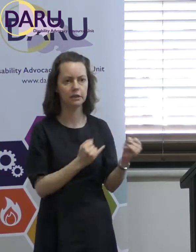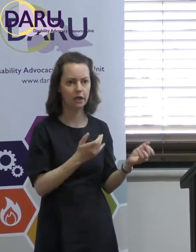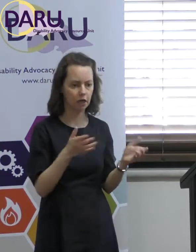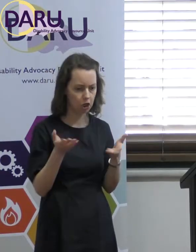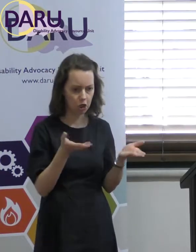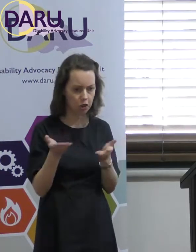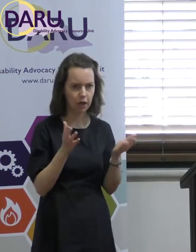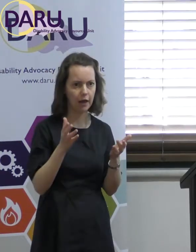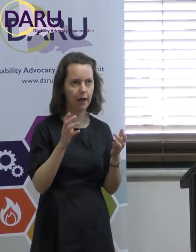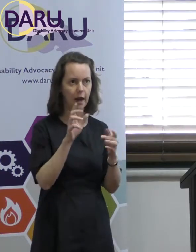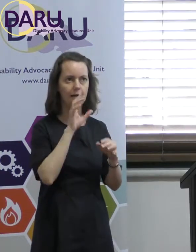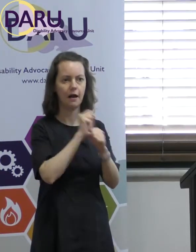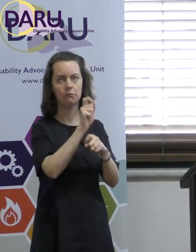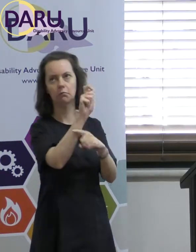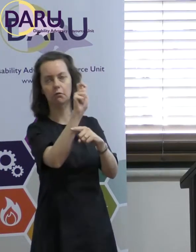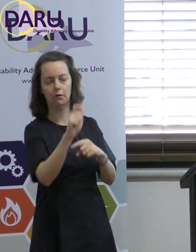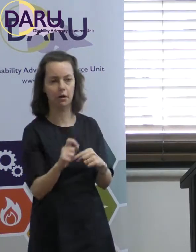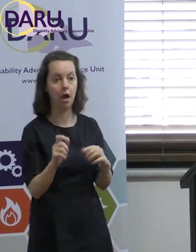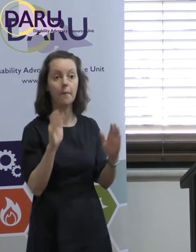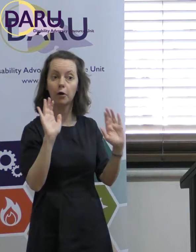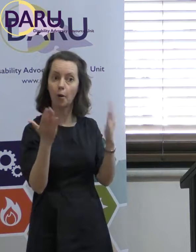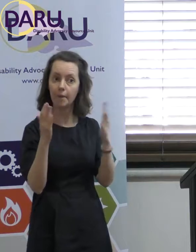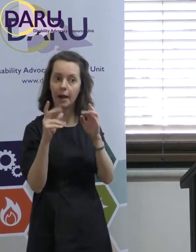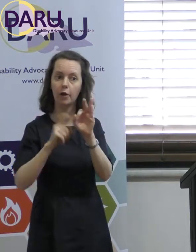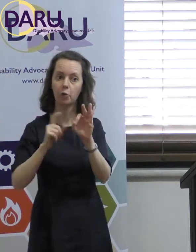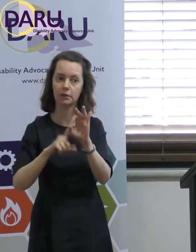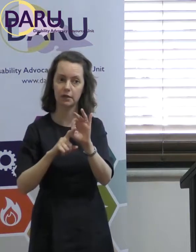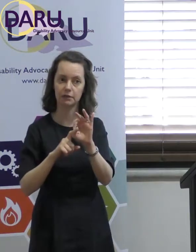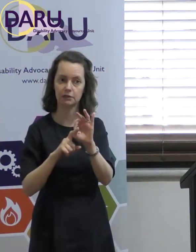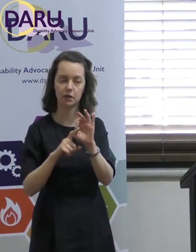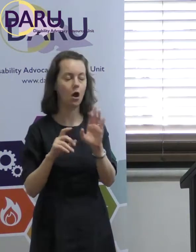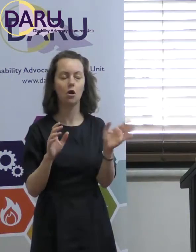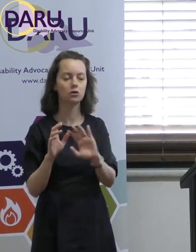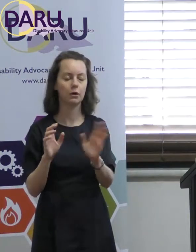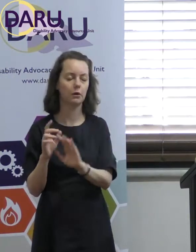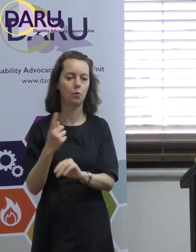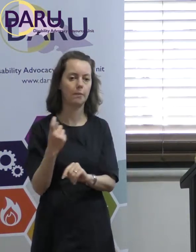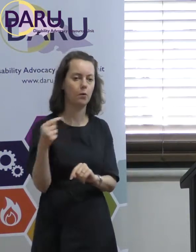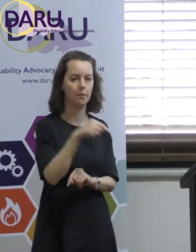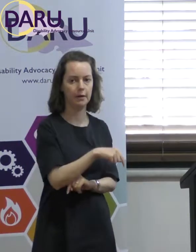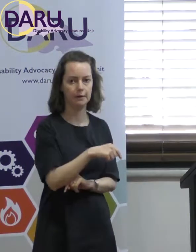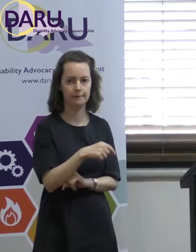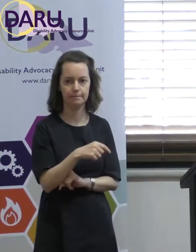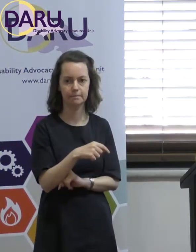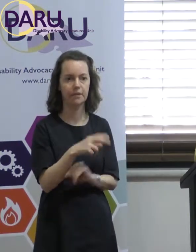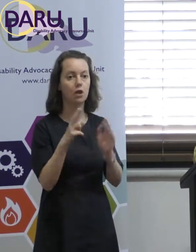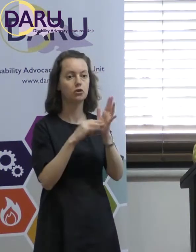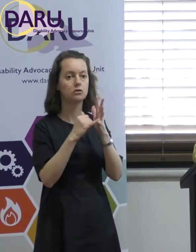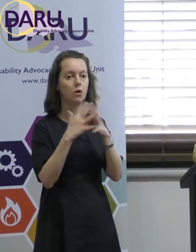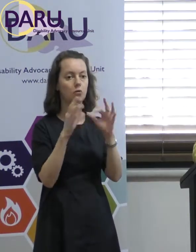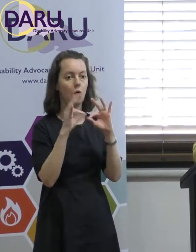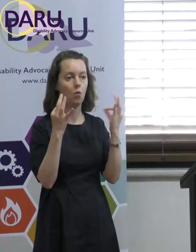the contrast to that is what's happened in Queensland. Oh, sorry. One other thing is that the New South Wales